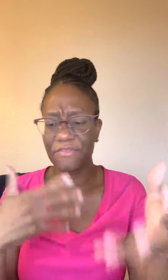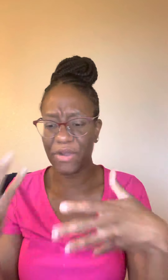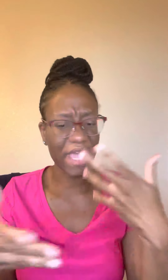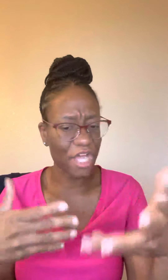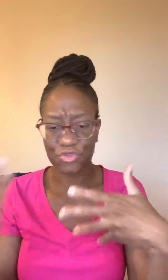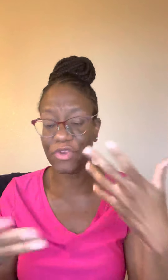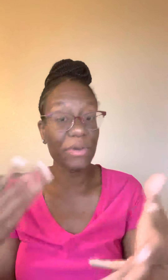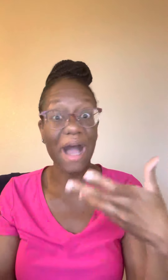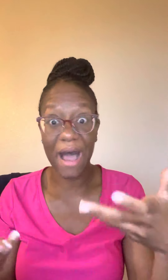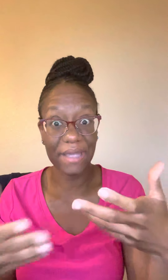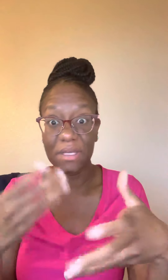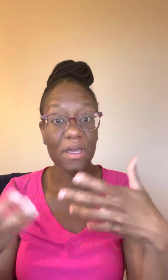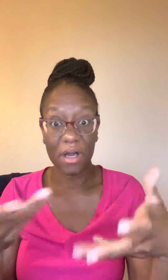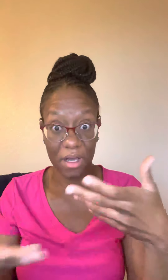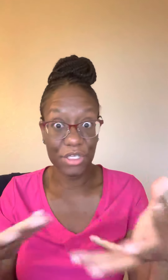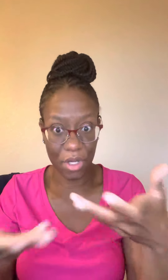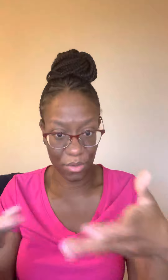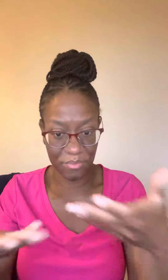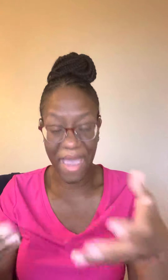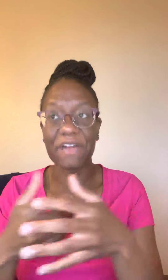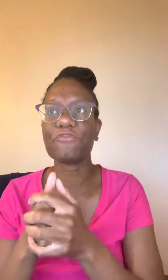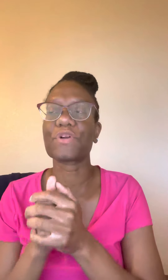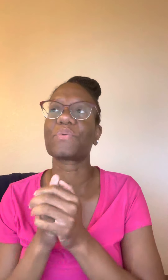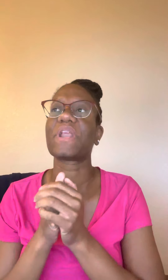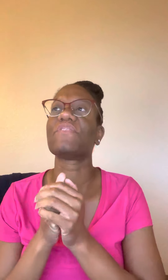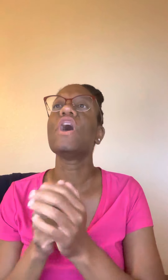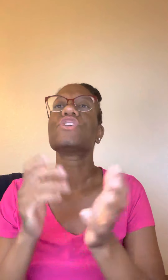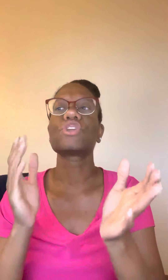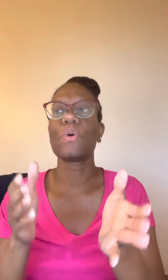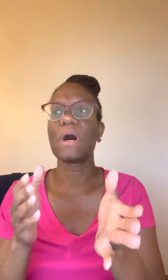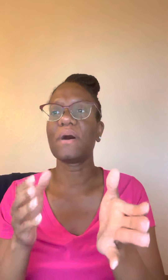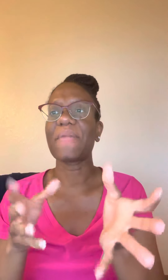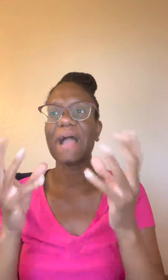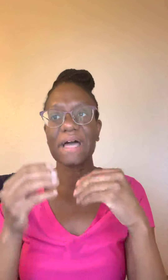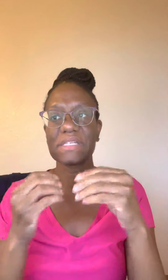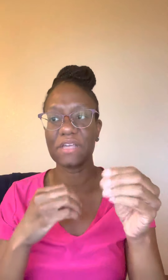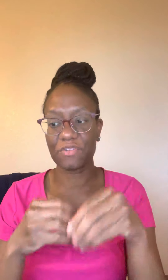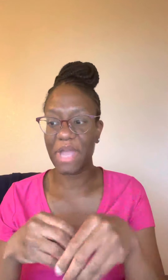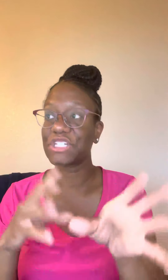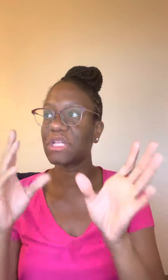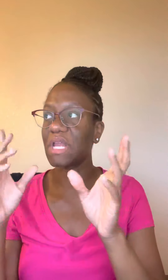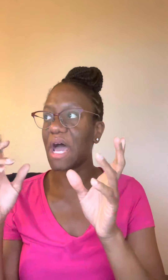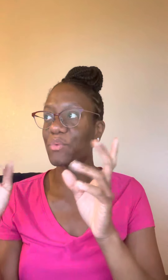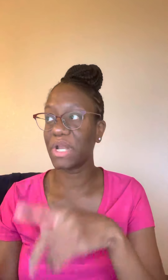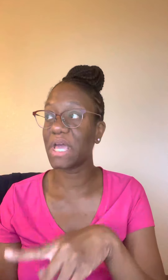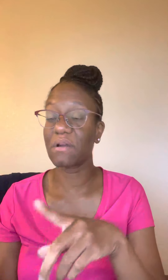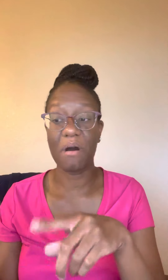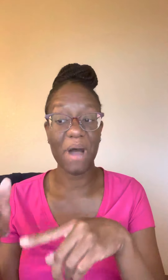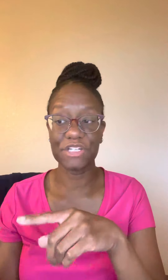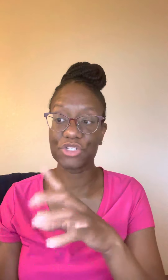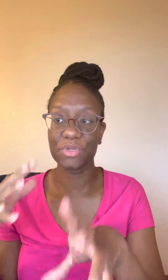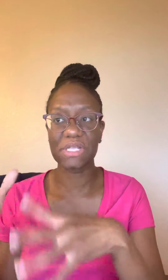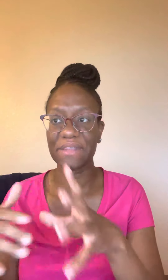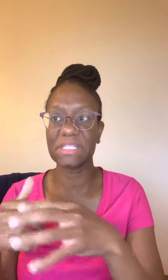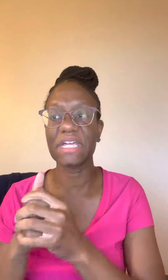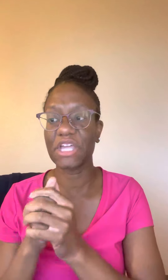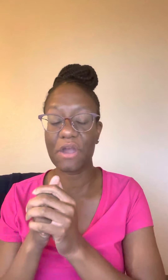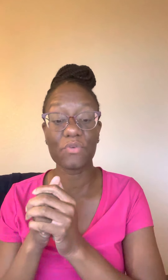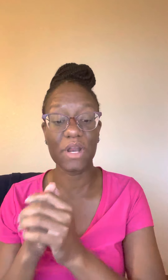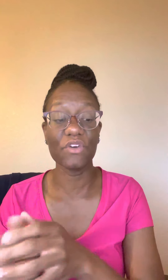very casual, very kind, uh, you know, back and forth or whatever. So, um, I got his information and I went ahead and called my insurance, got the taking care of or whatever.